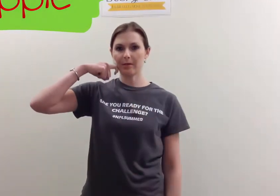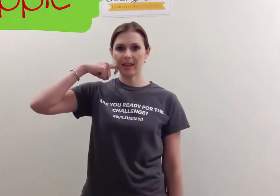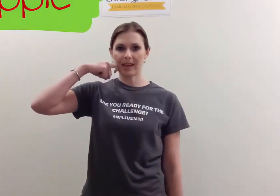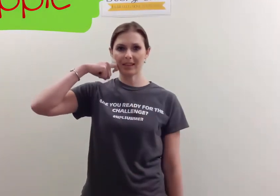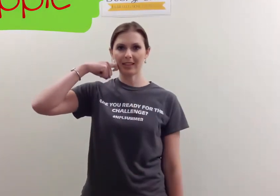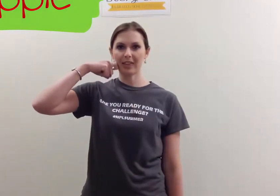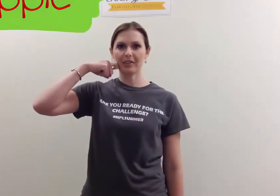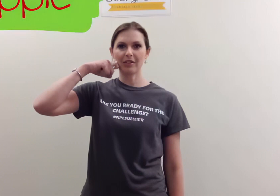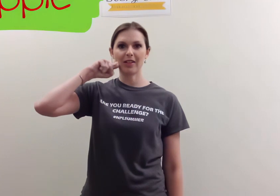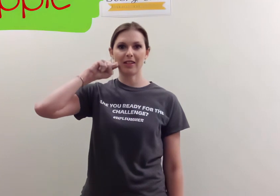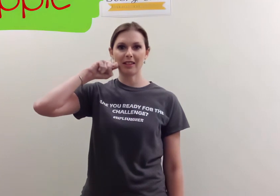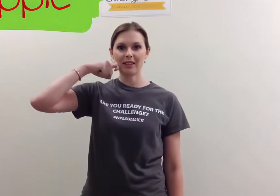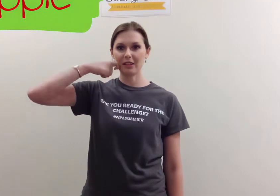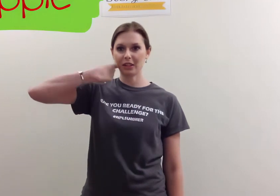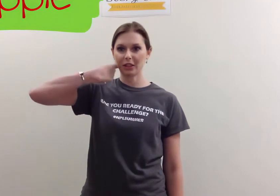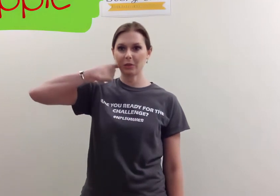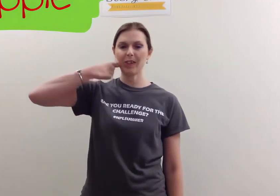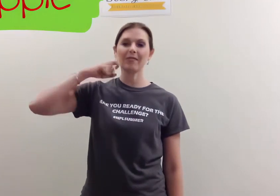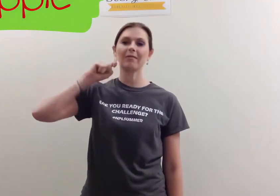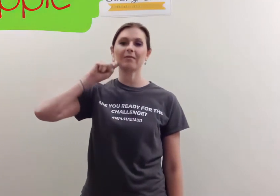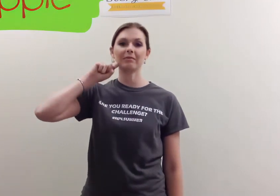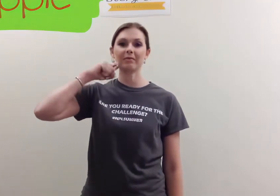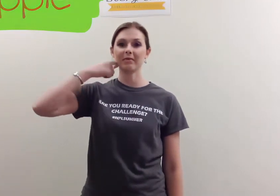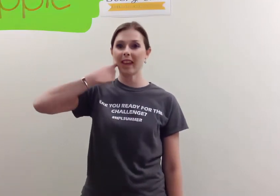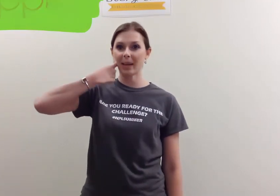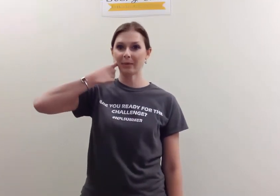of the X on your cheek and you just twist. Apple. Apple.